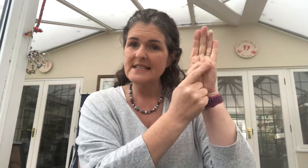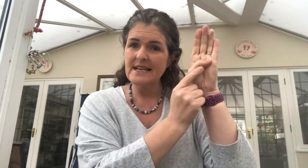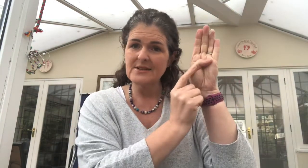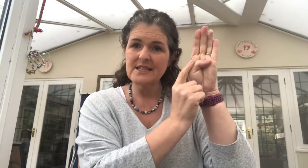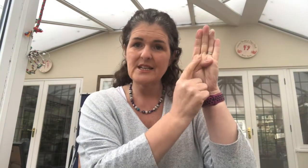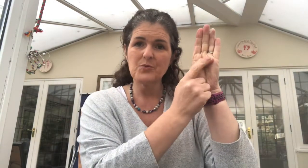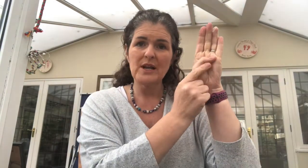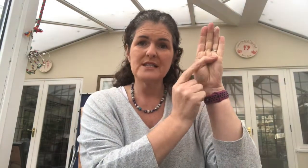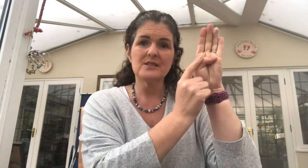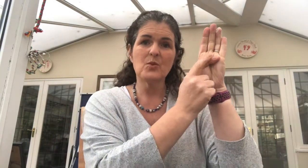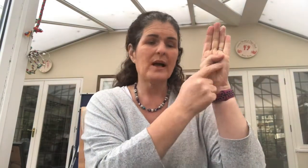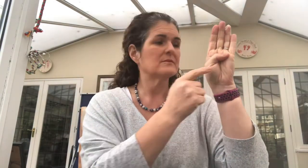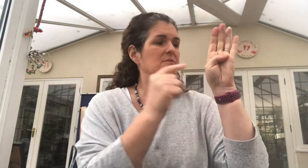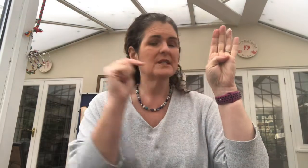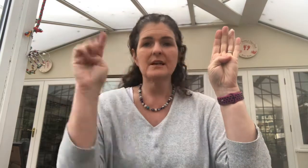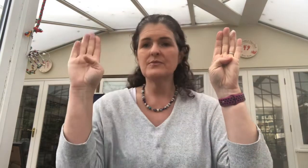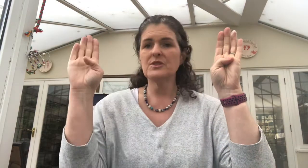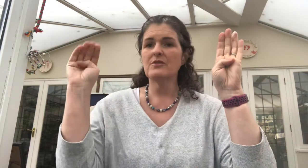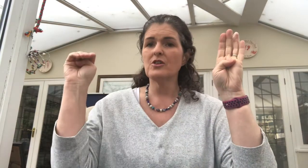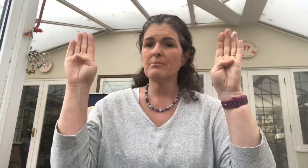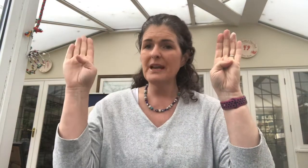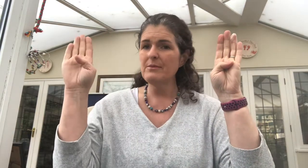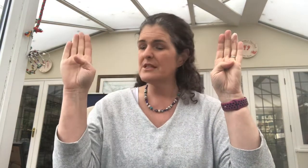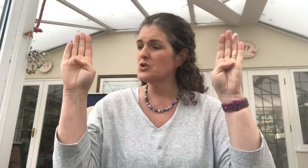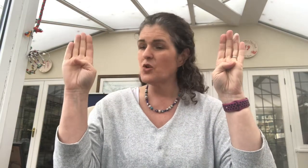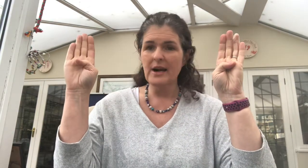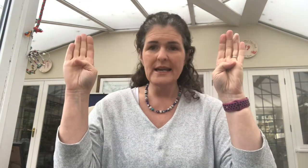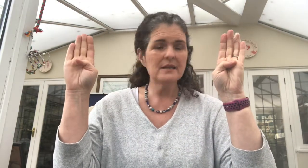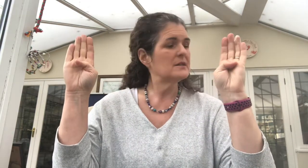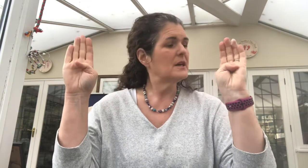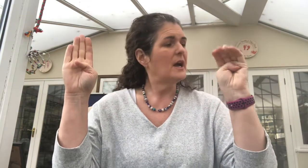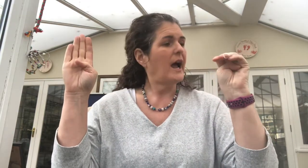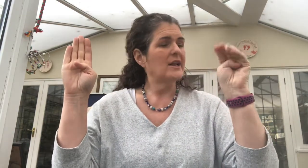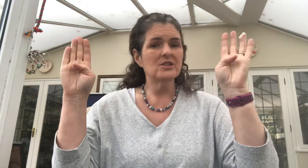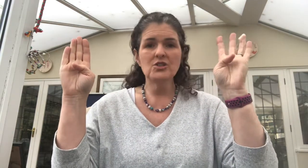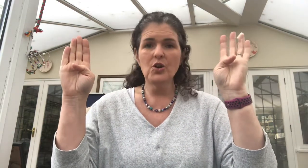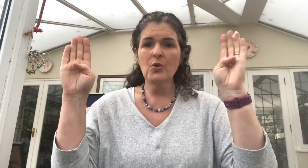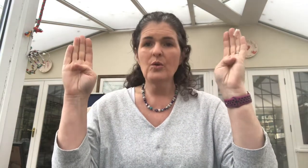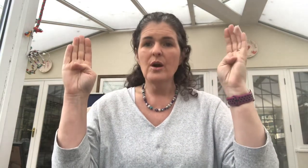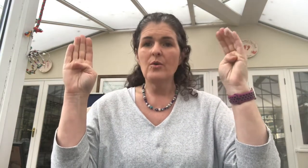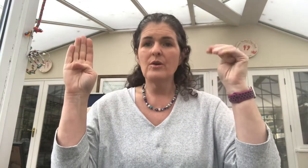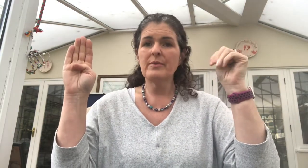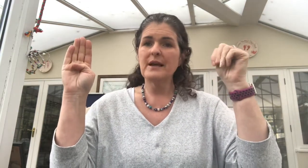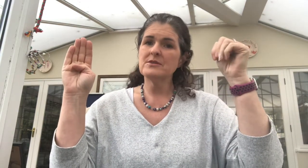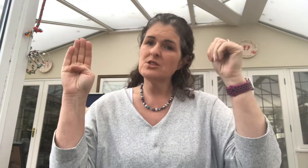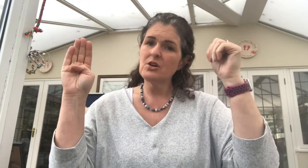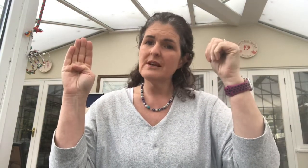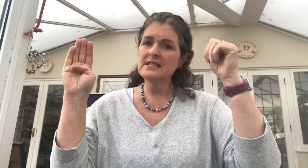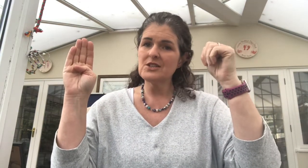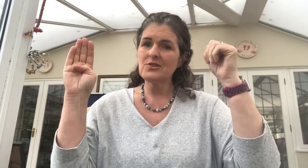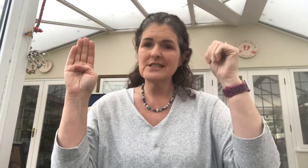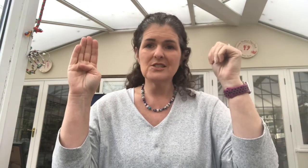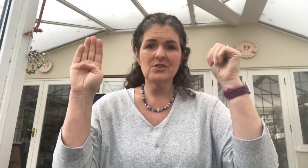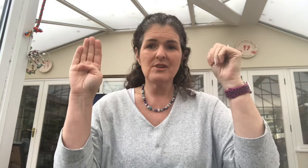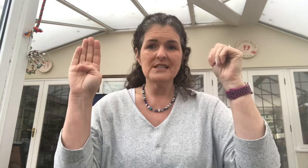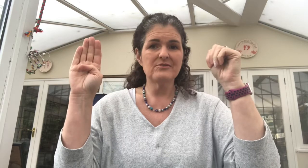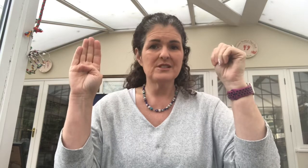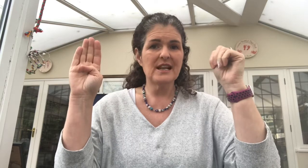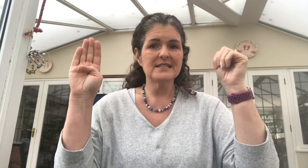downstairs brains as well, yeah? So you've got your baby that's crying and you will be able to tolerate it, tolerate it, tolerate it for an extent,